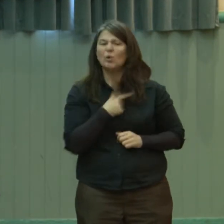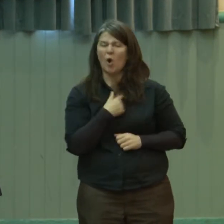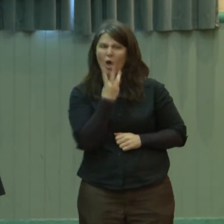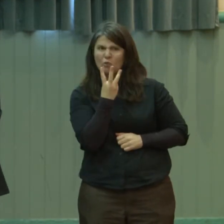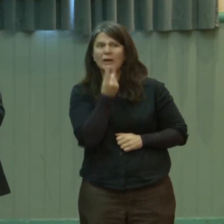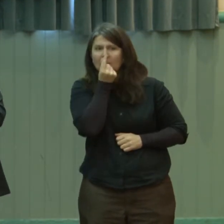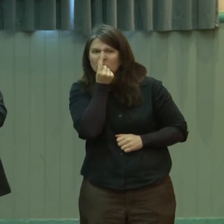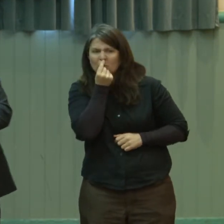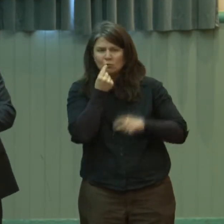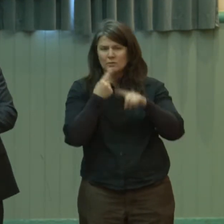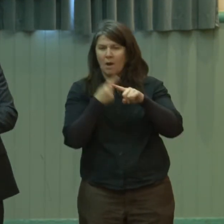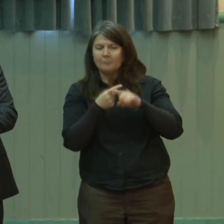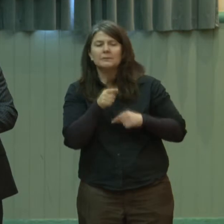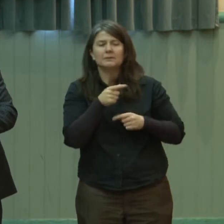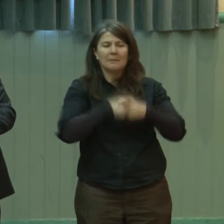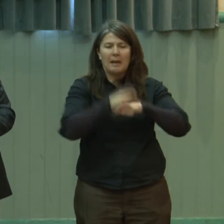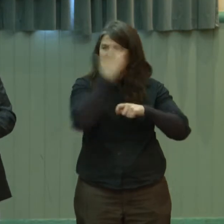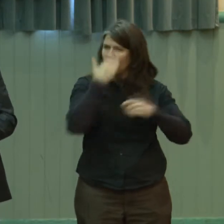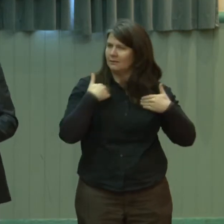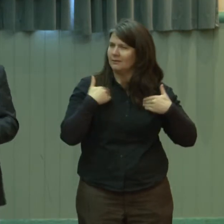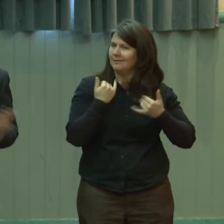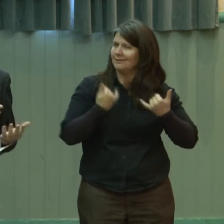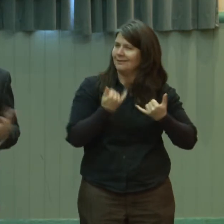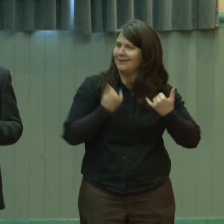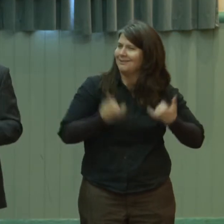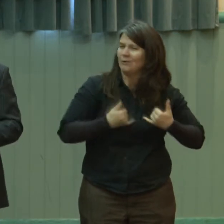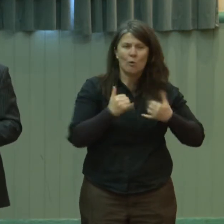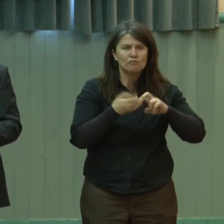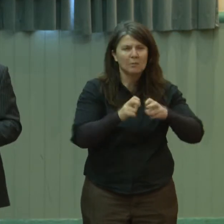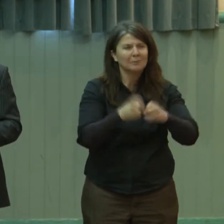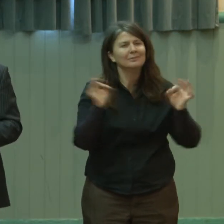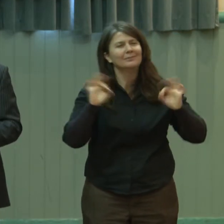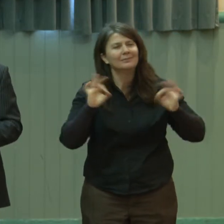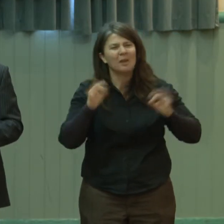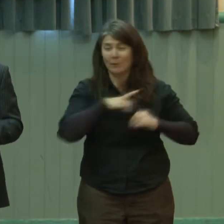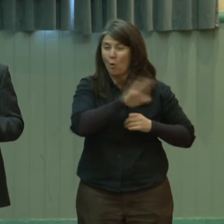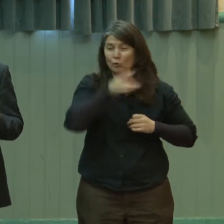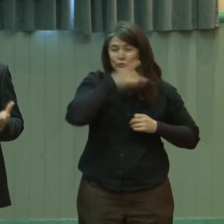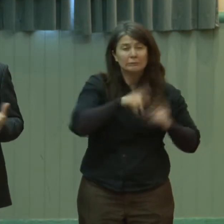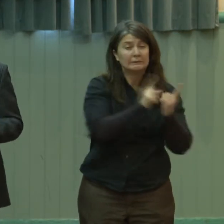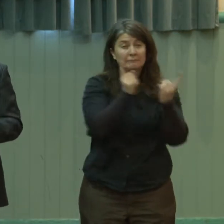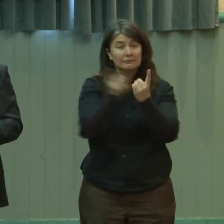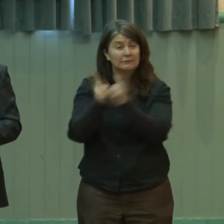because all deaf children are different. We were talking just before we started about the fact that just the different causes of